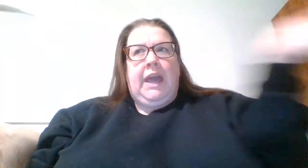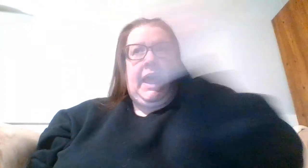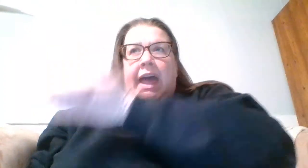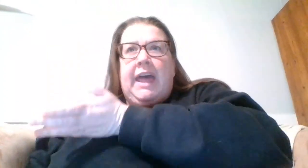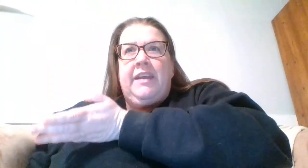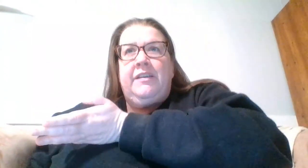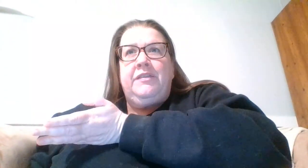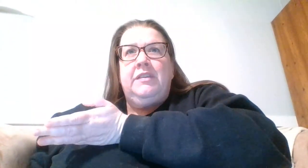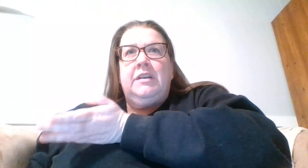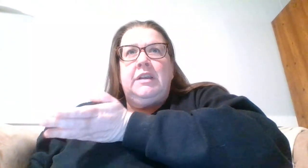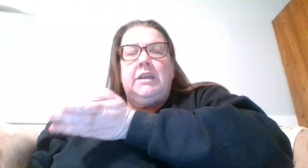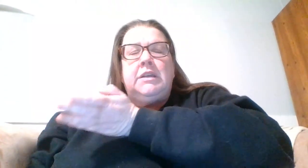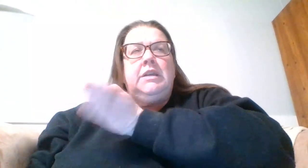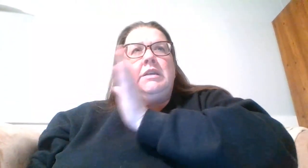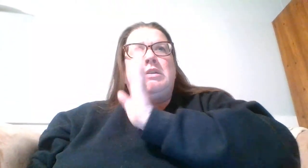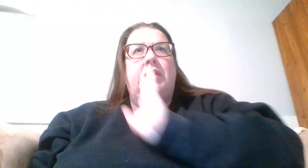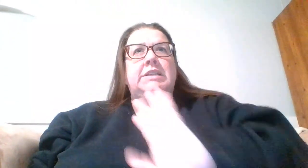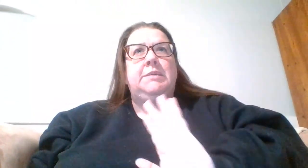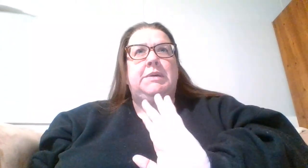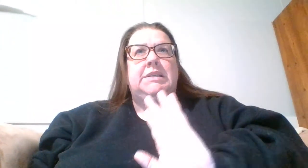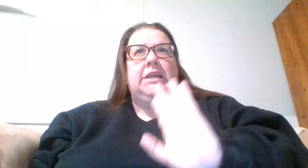ahead is crazy busy.